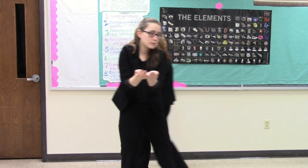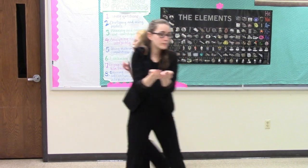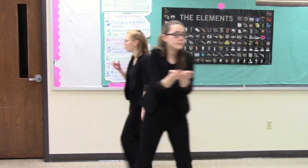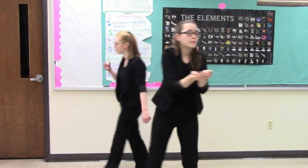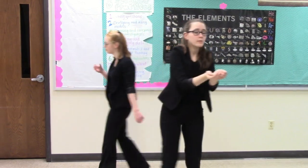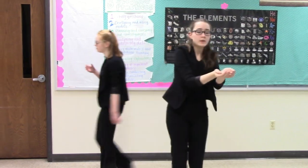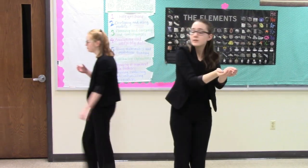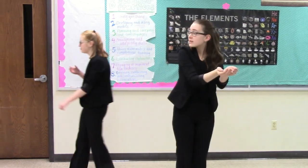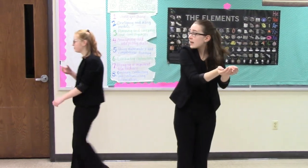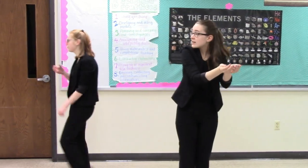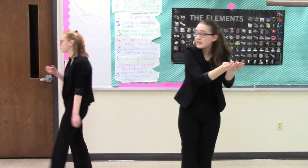Stacy? Stacy?